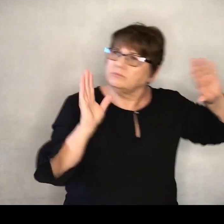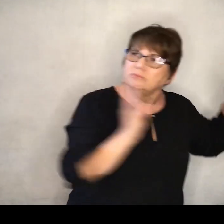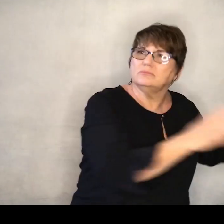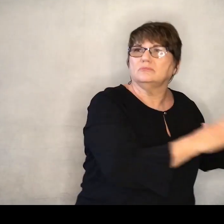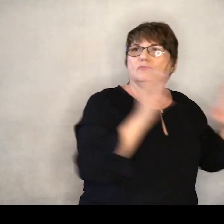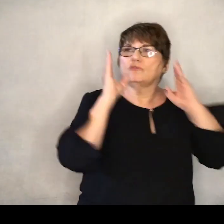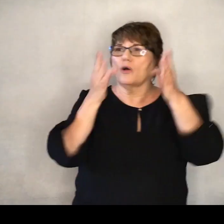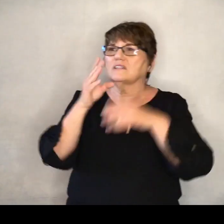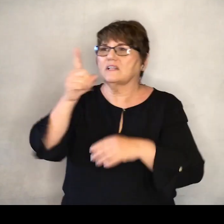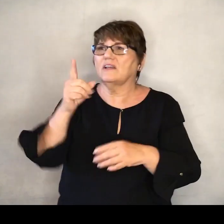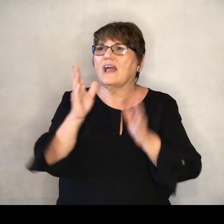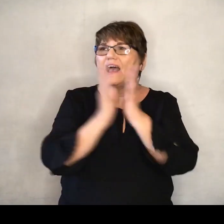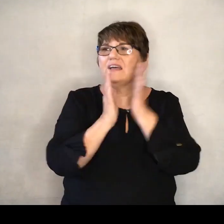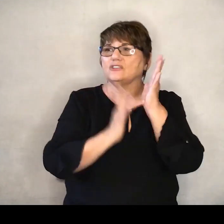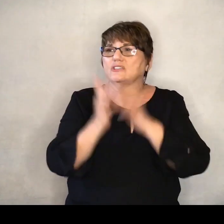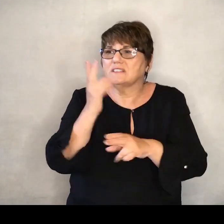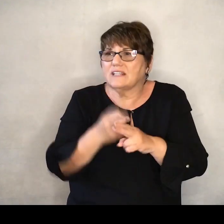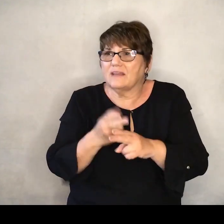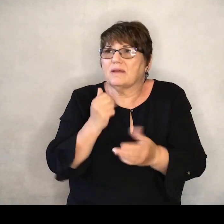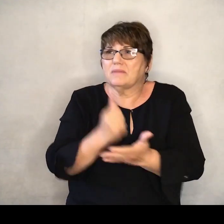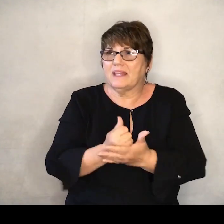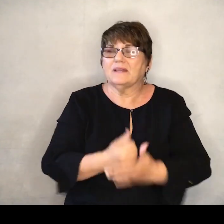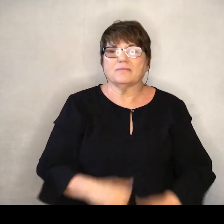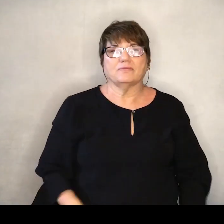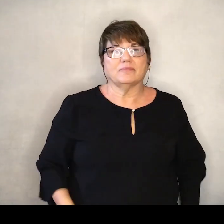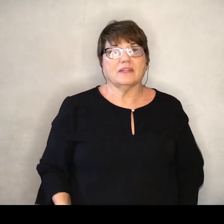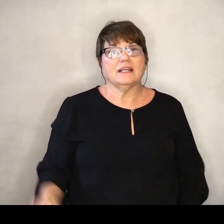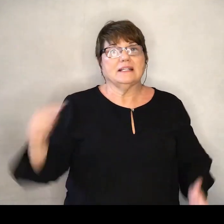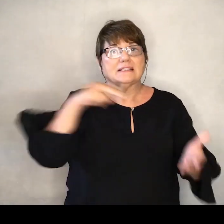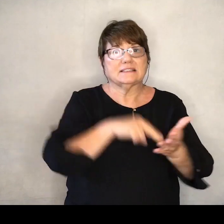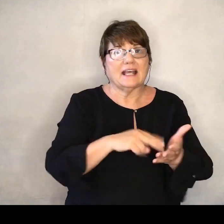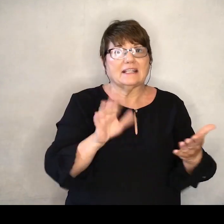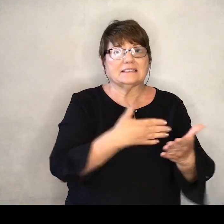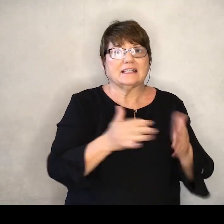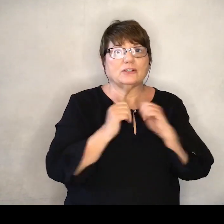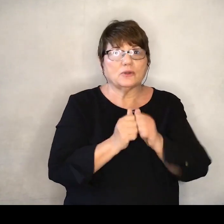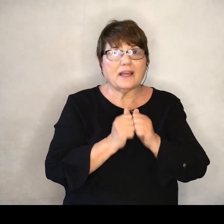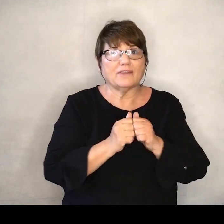ask it in Jesus' name Amen Let's go ahead and stand Sing together